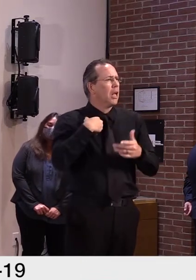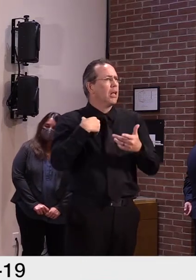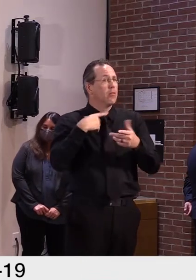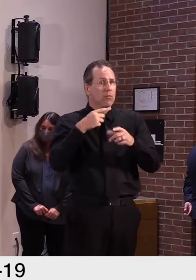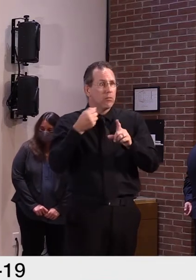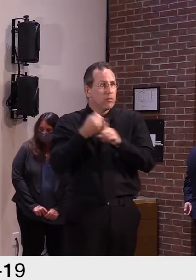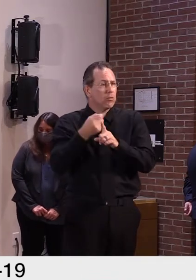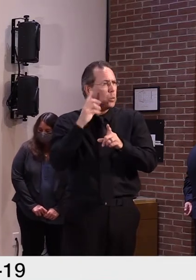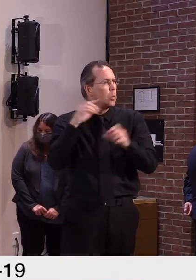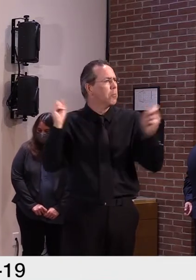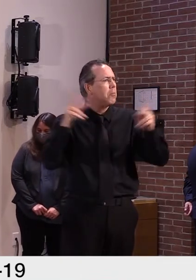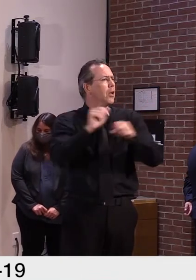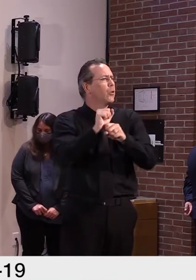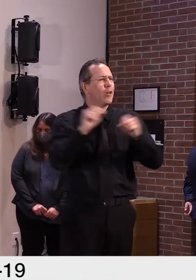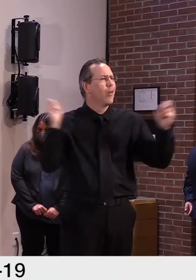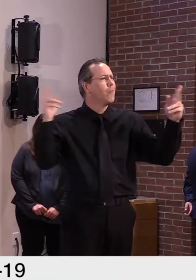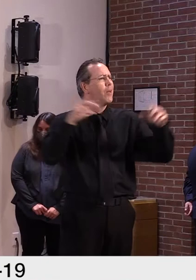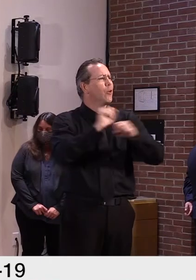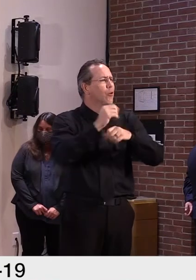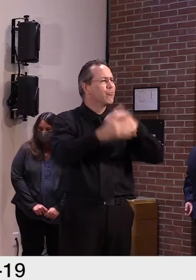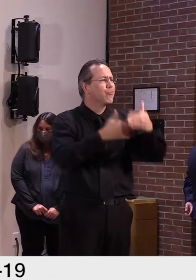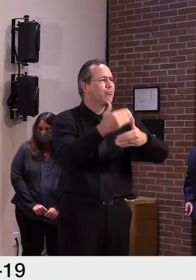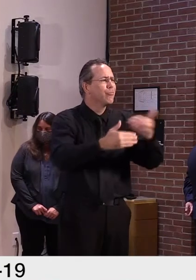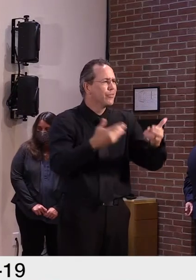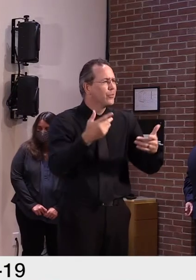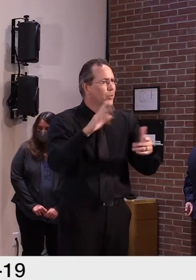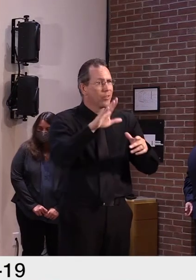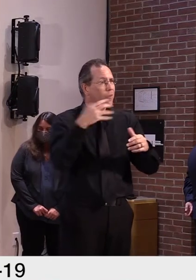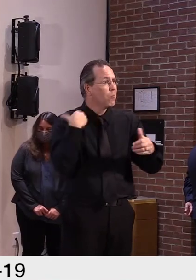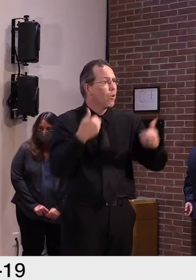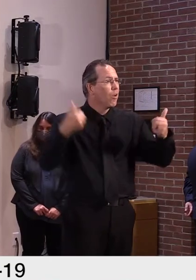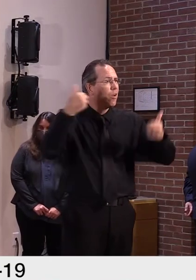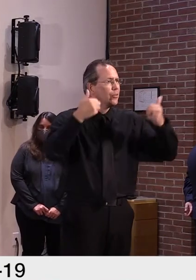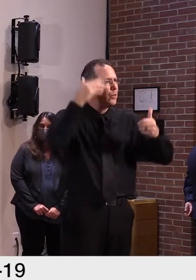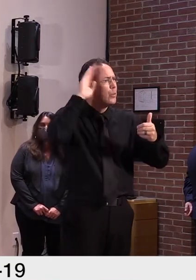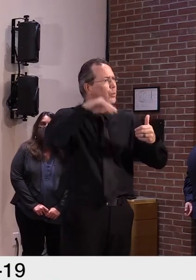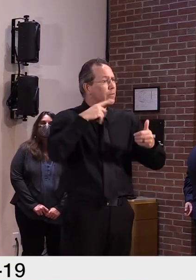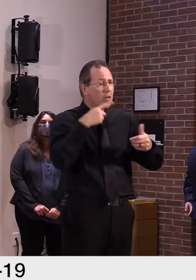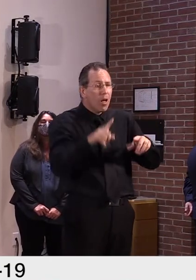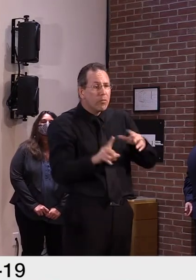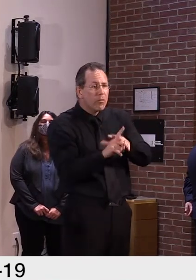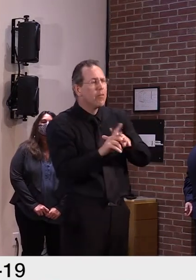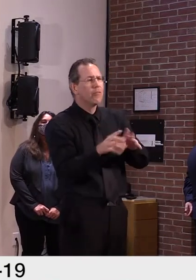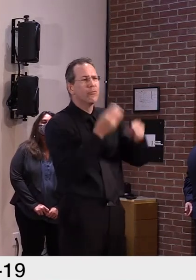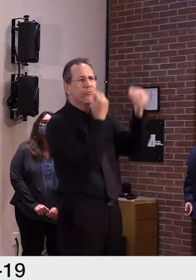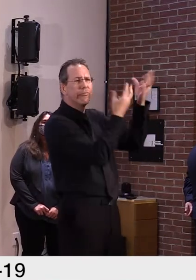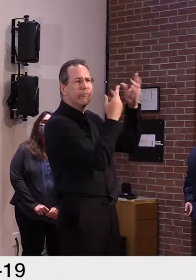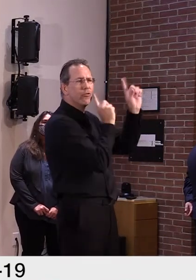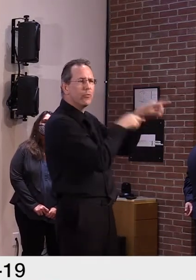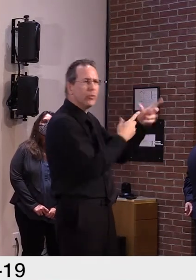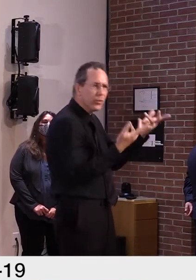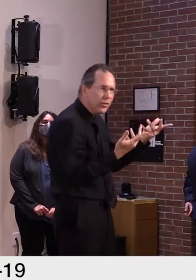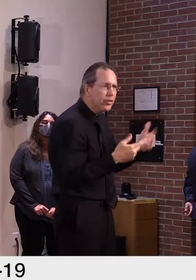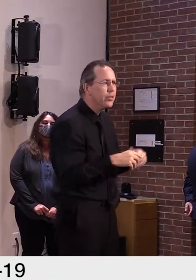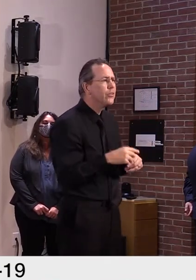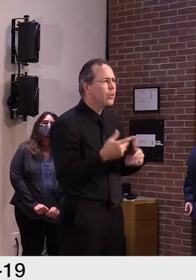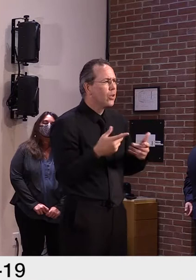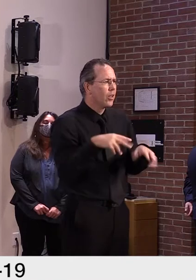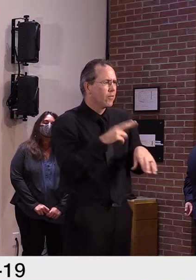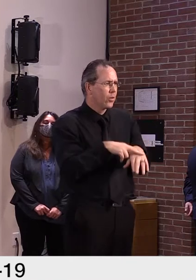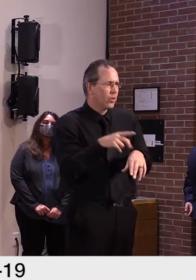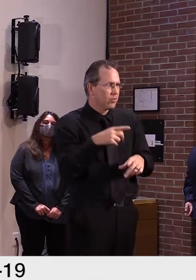does their employer, and the last thing their employer wants them to be doing the majority of the time is showing up when they shouldn't show up.